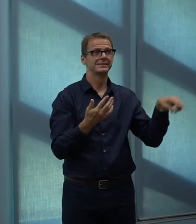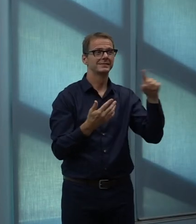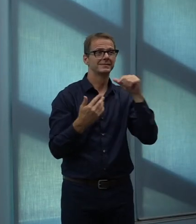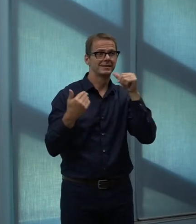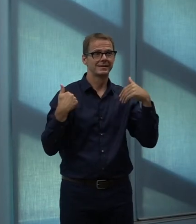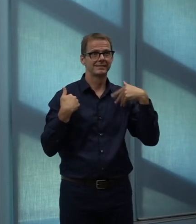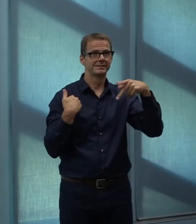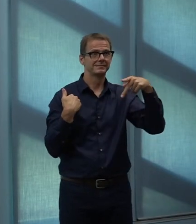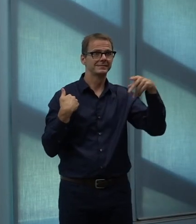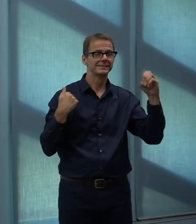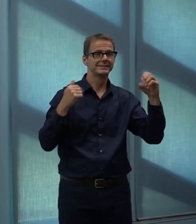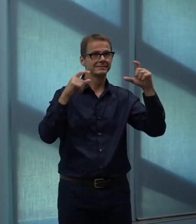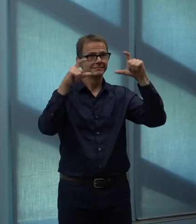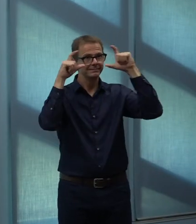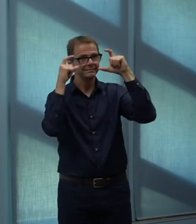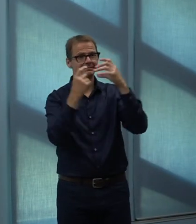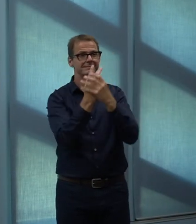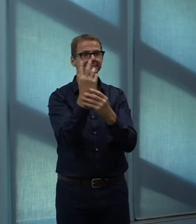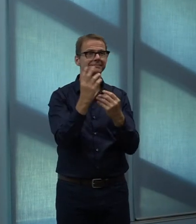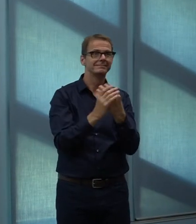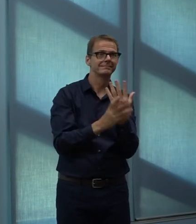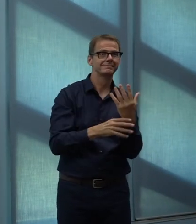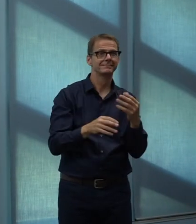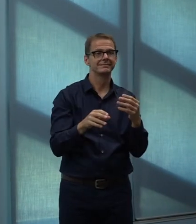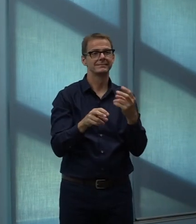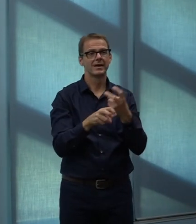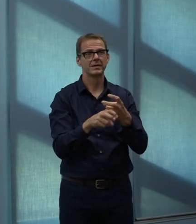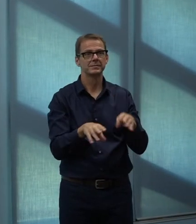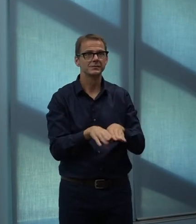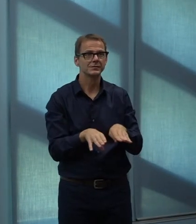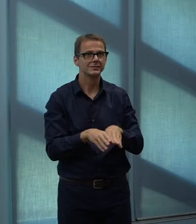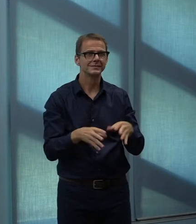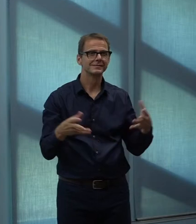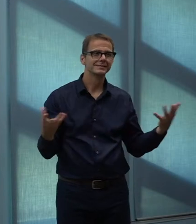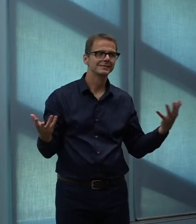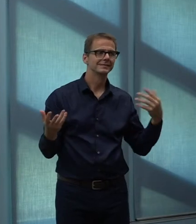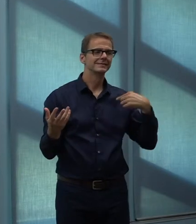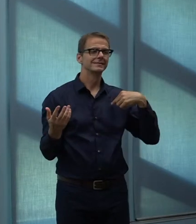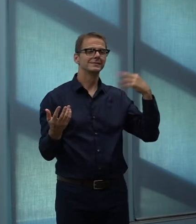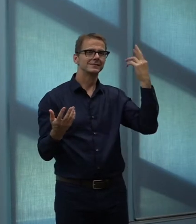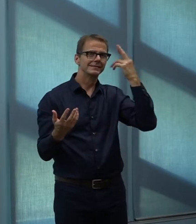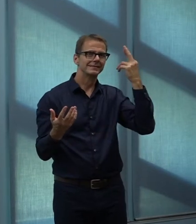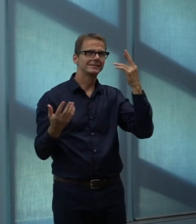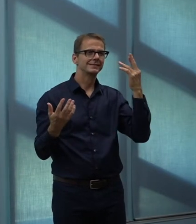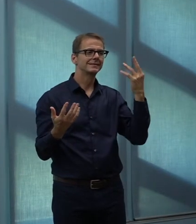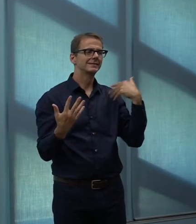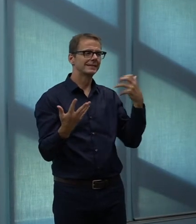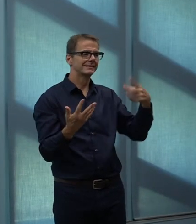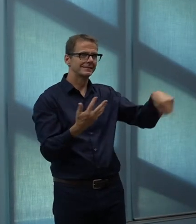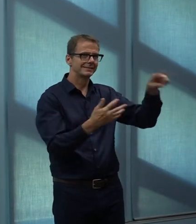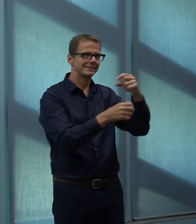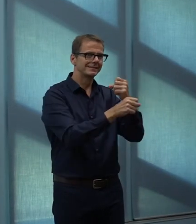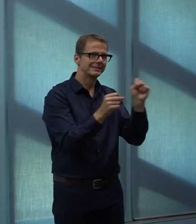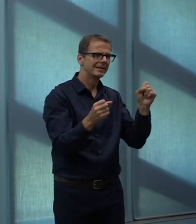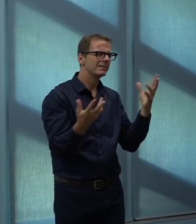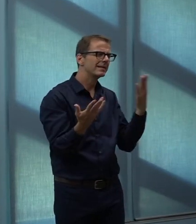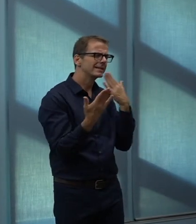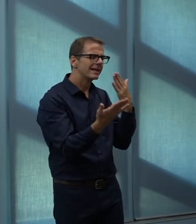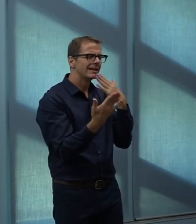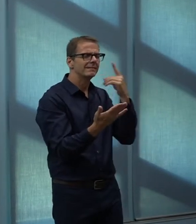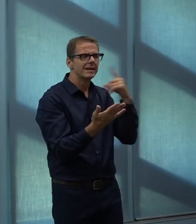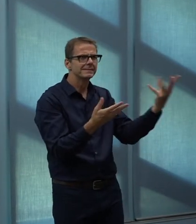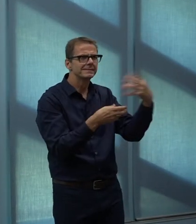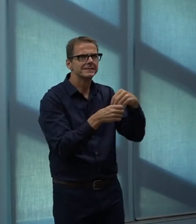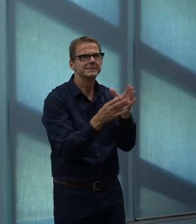you know, for those reasons, we want to make sure that citizens are safe. We really appreciate their enthusiasm trying to help out, but we want to make sure